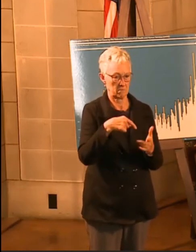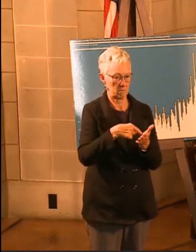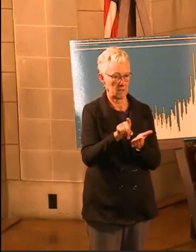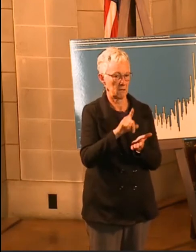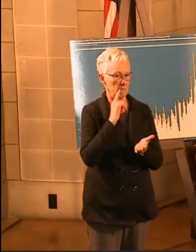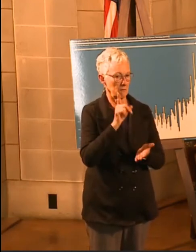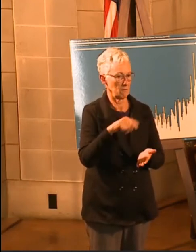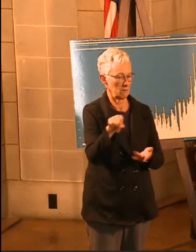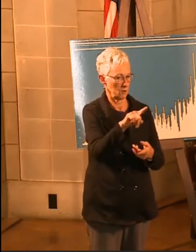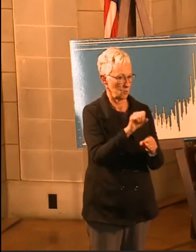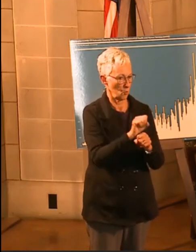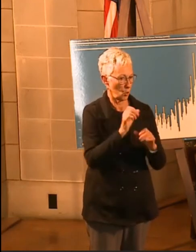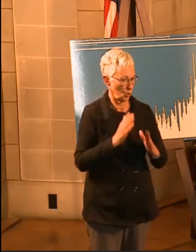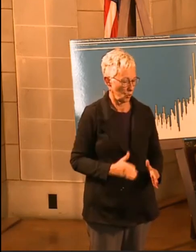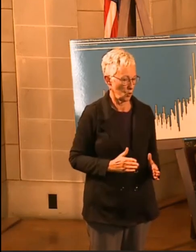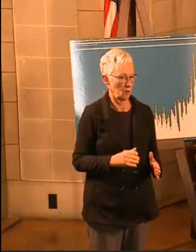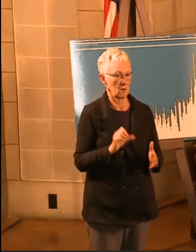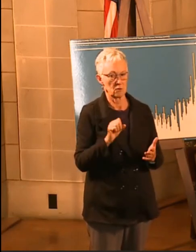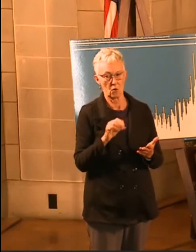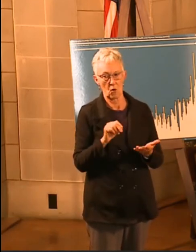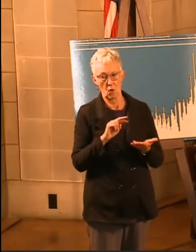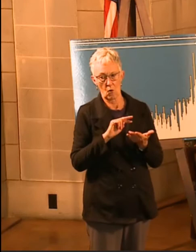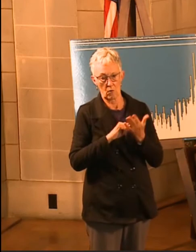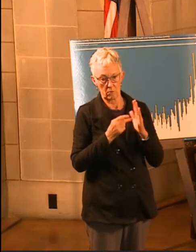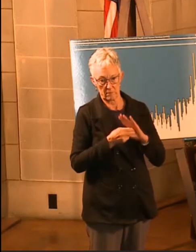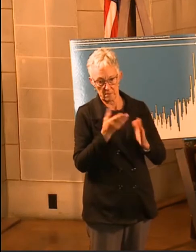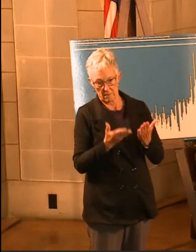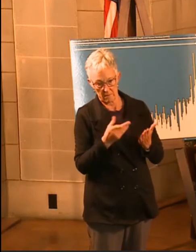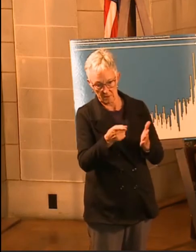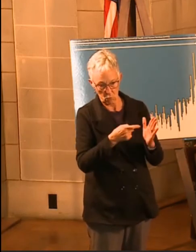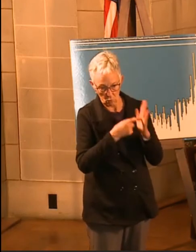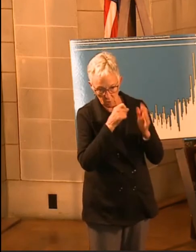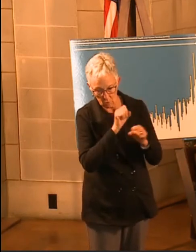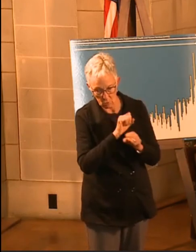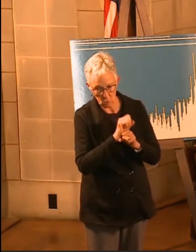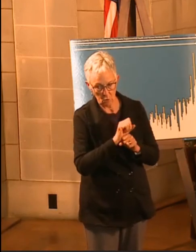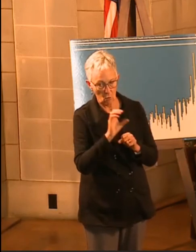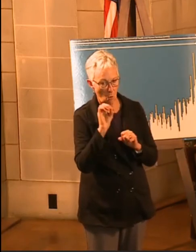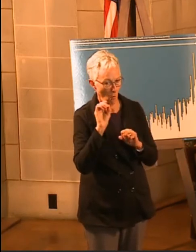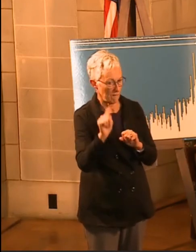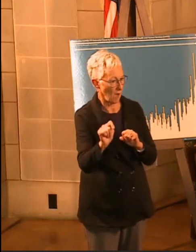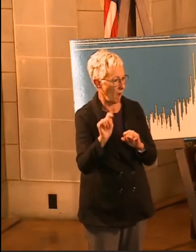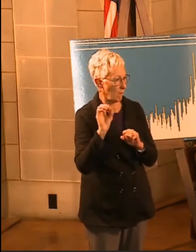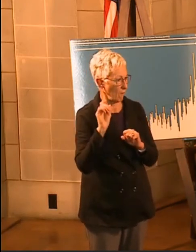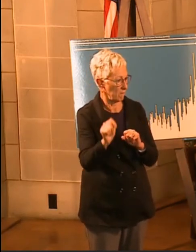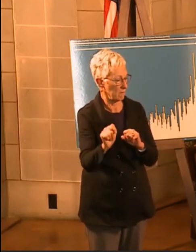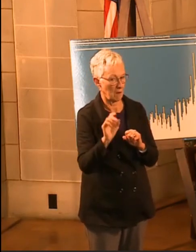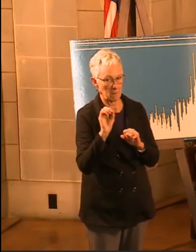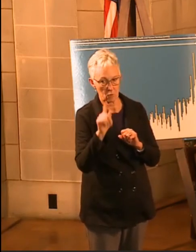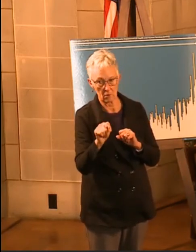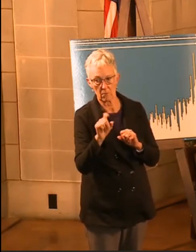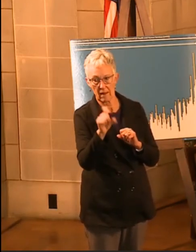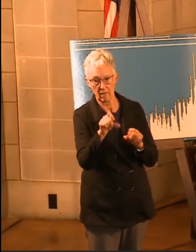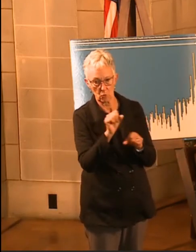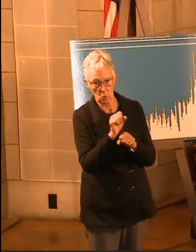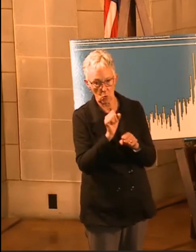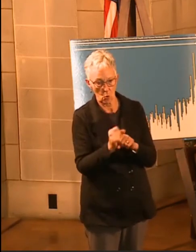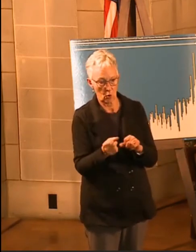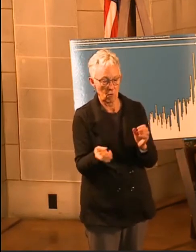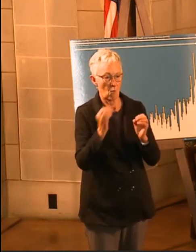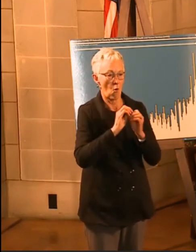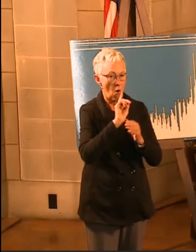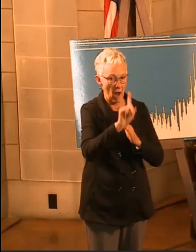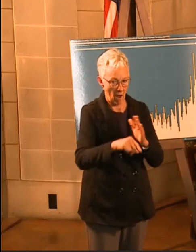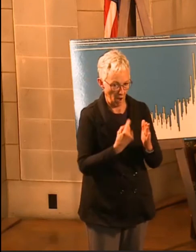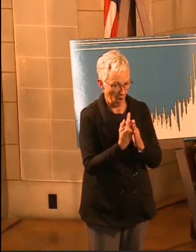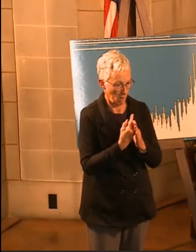work period or overtime period or maybe work an extra shift during that week. And I know